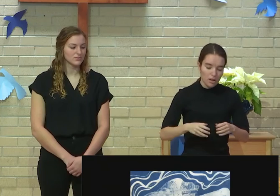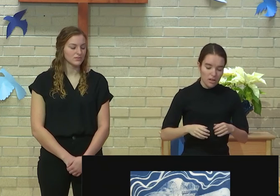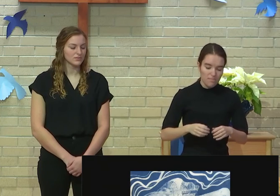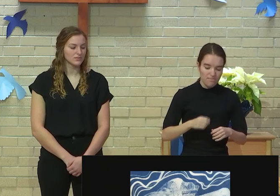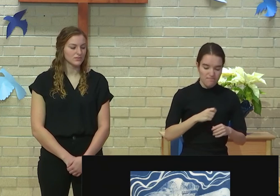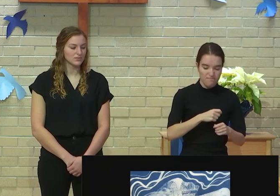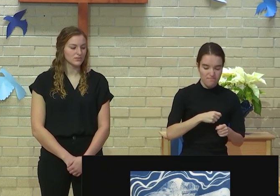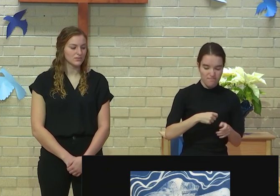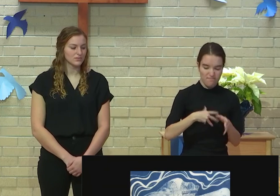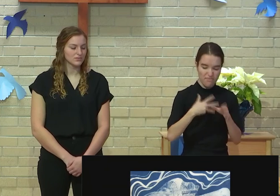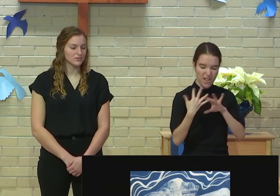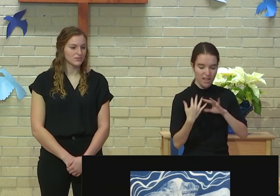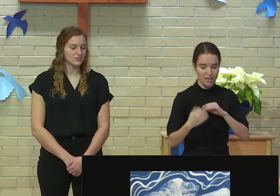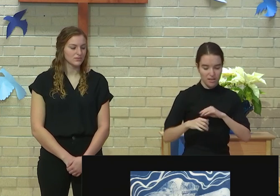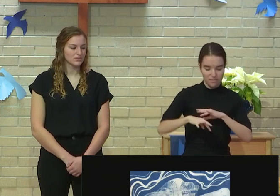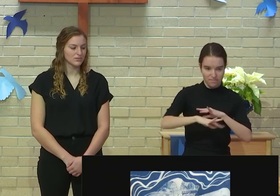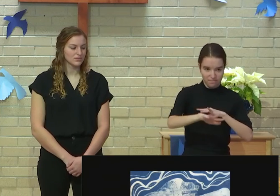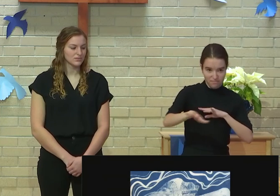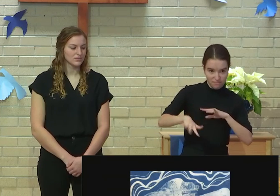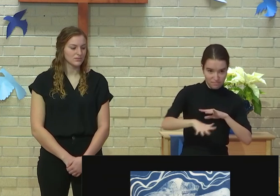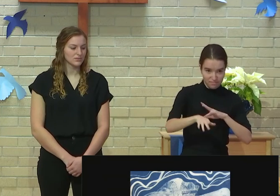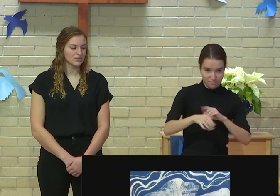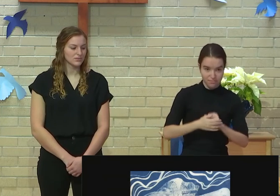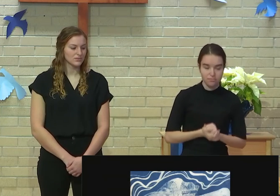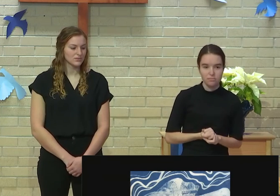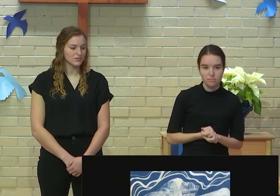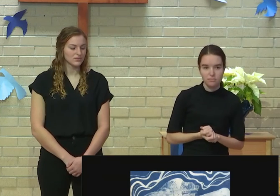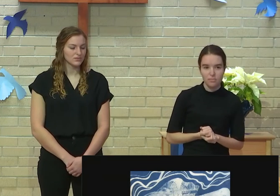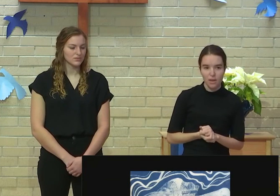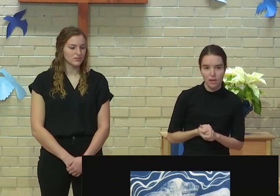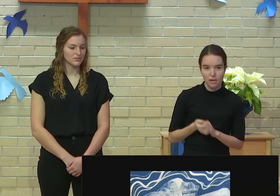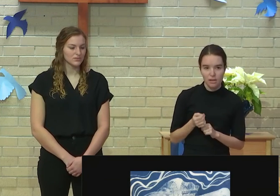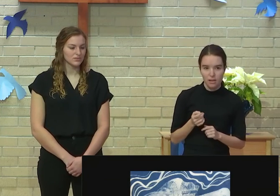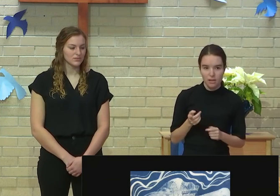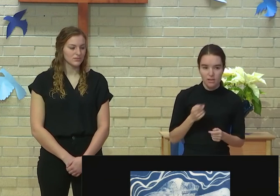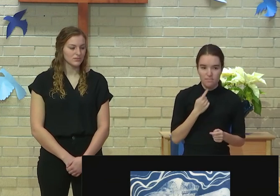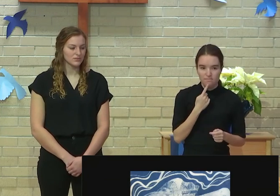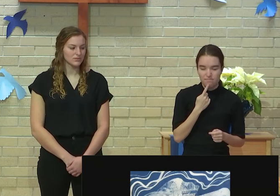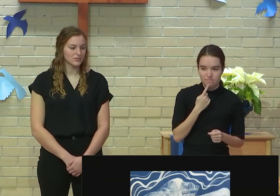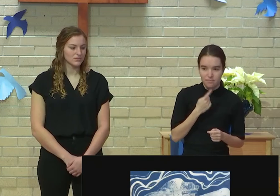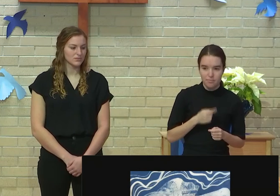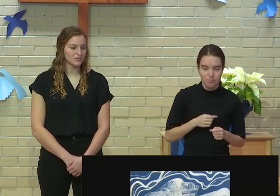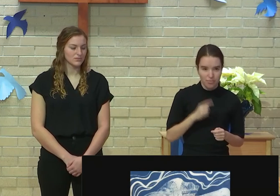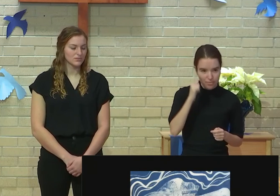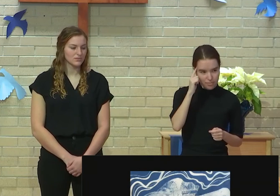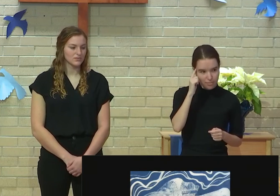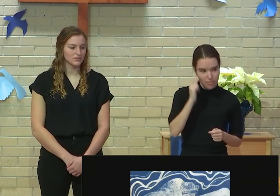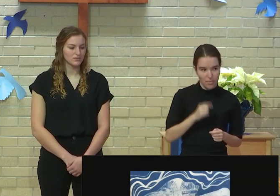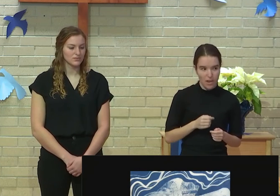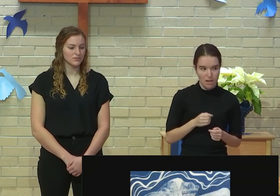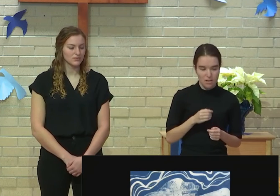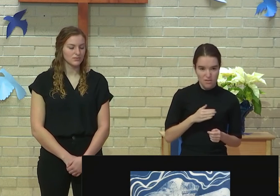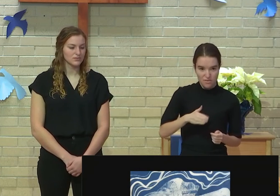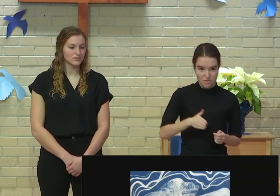every fish you eat, you're actually consuming plastics in little tiny doses. So I was thinking about that.